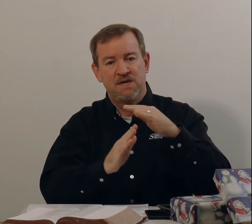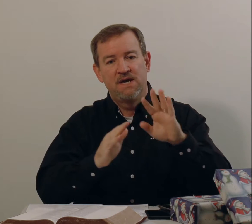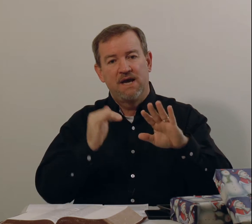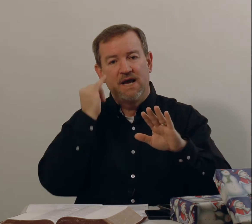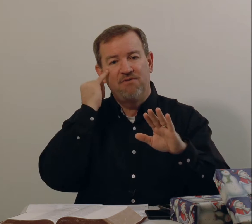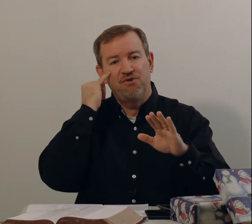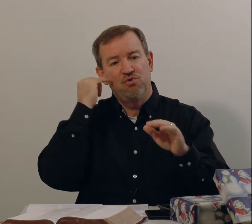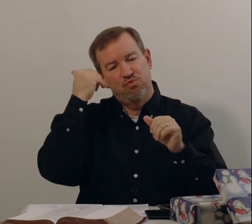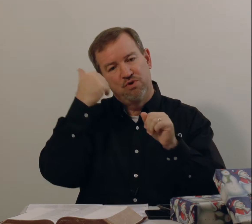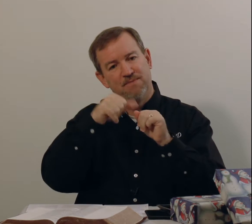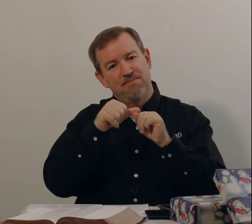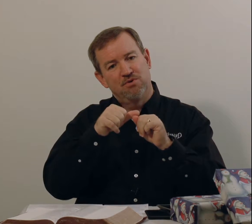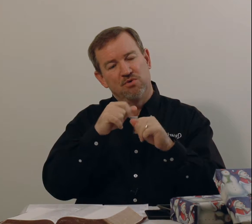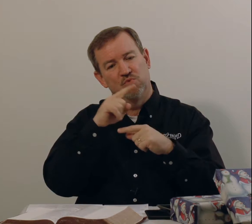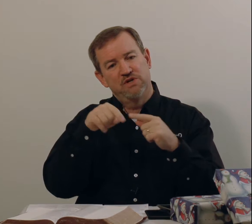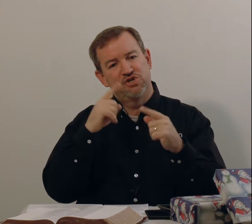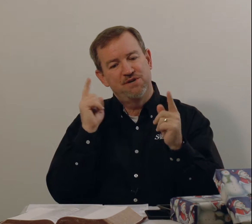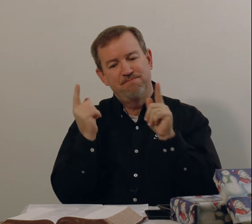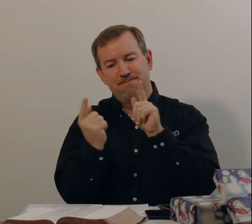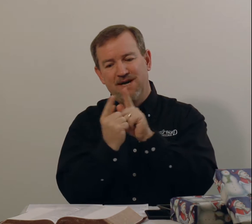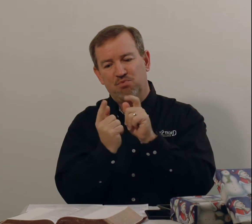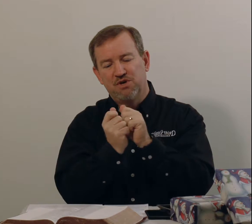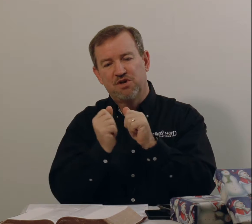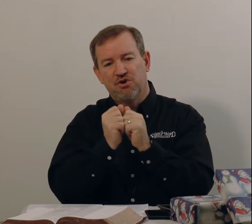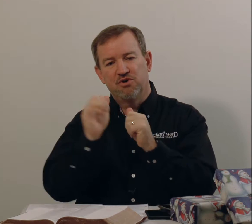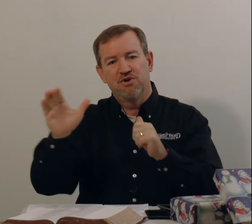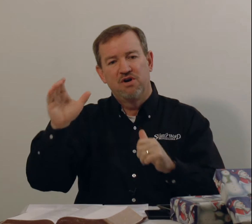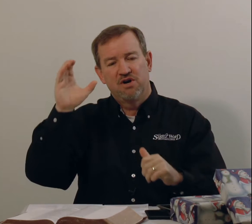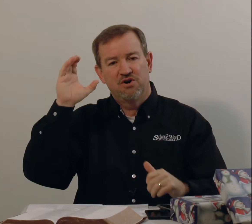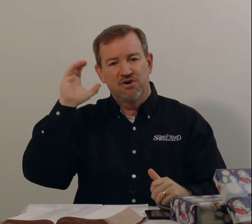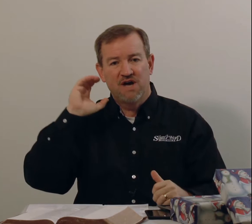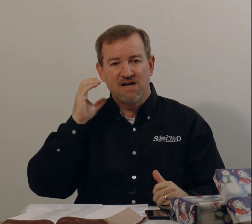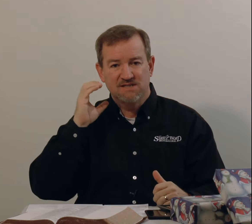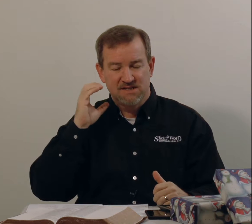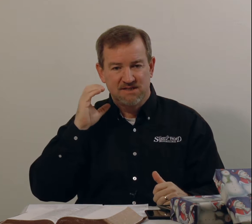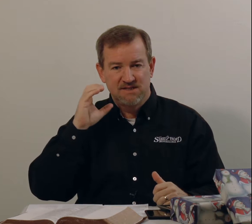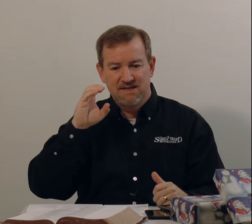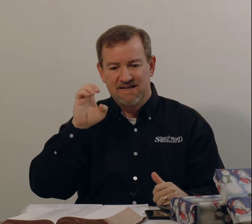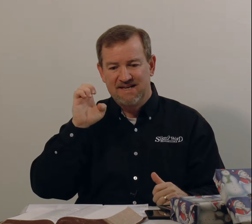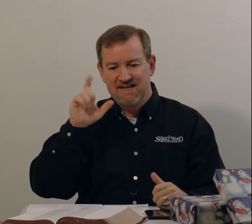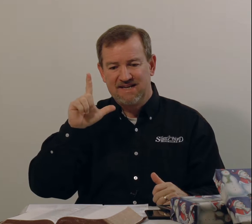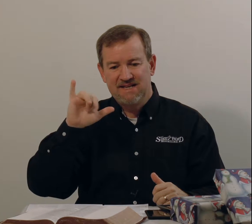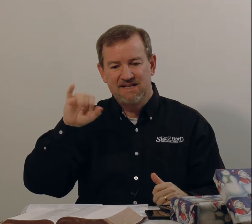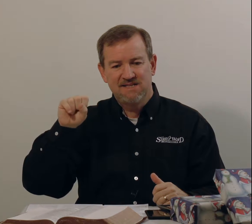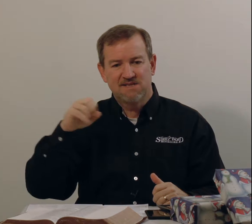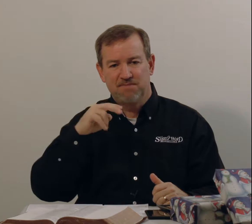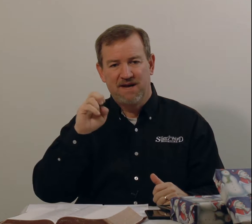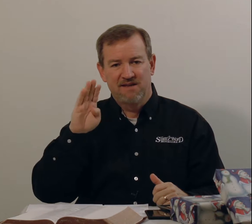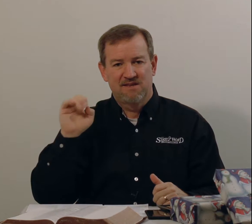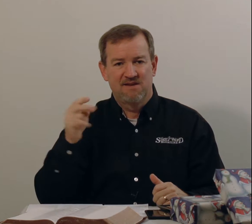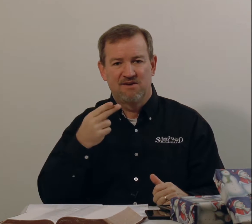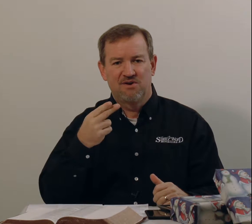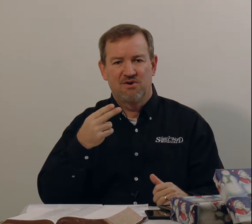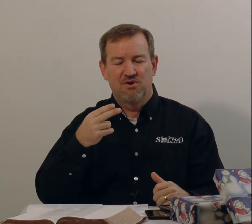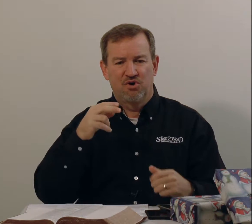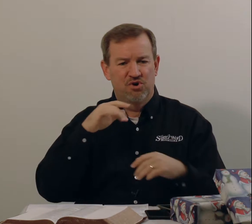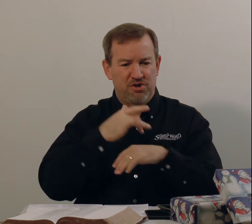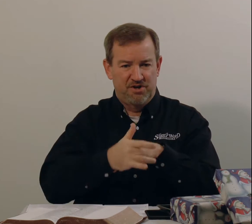If you remember, when she met with her cousin, Elizabeth, earlier,